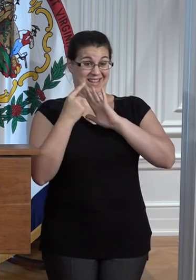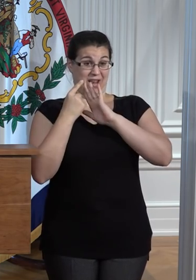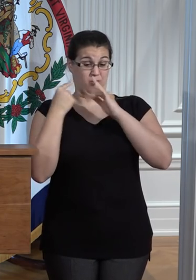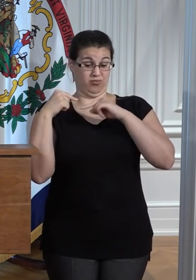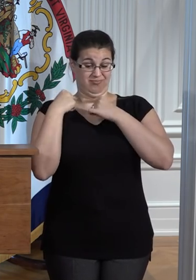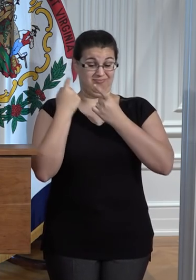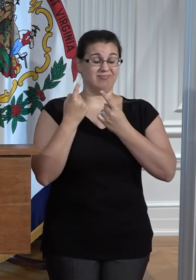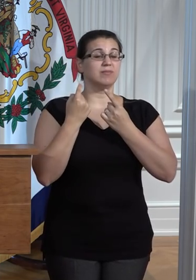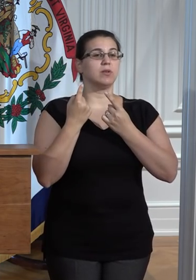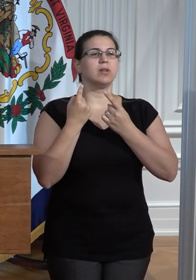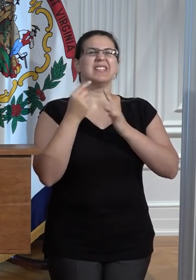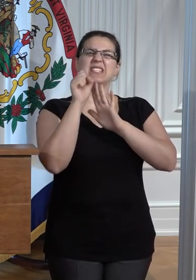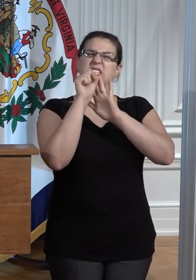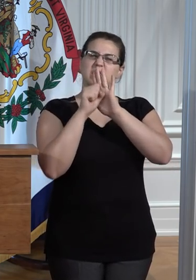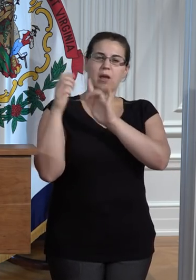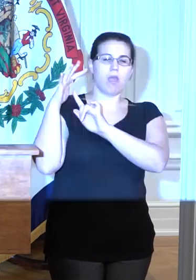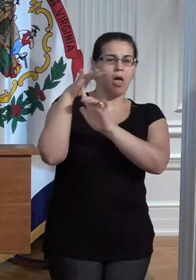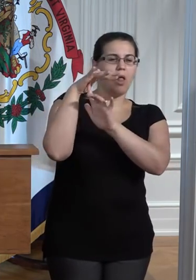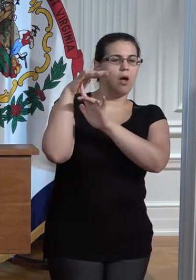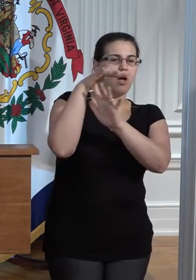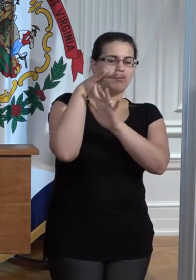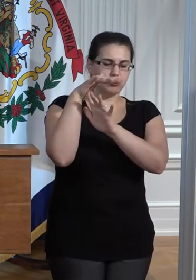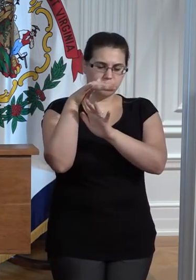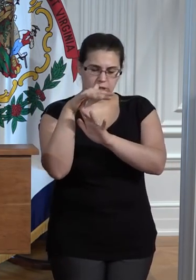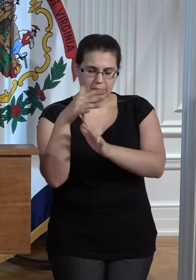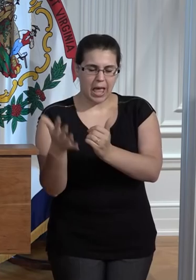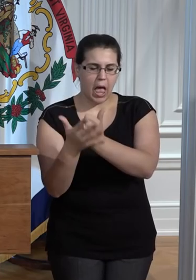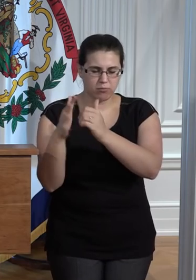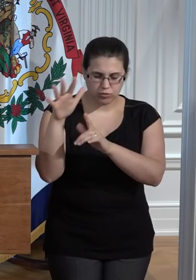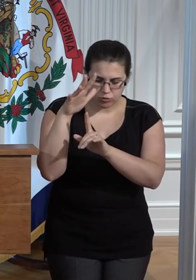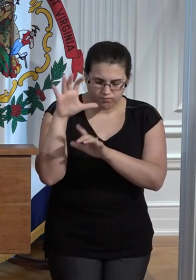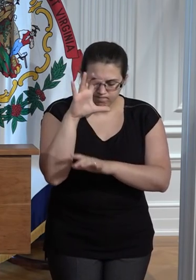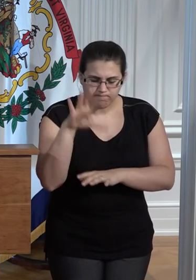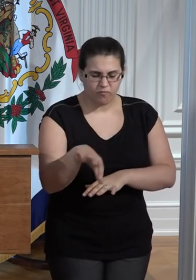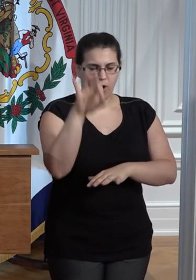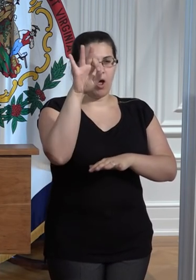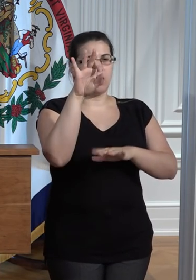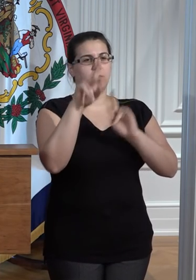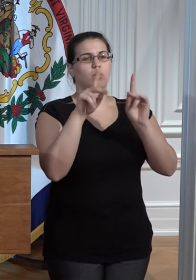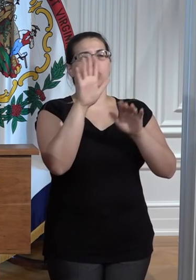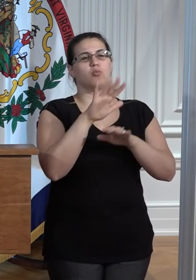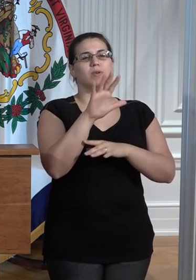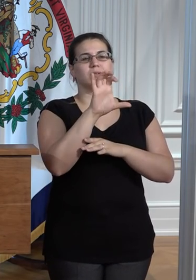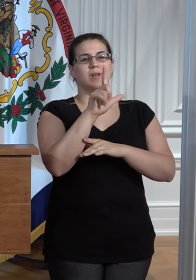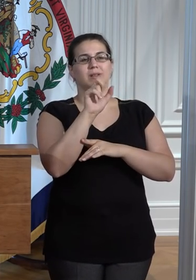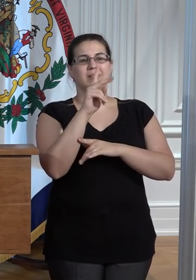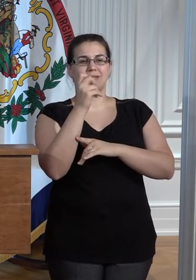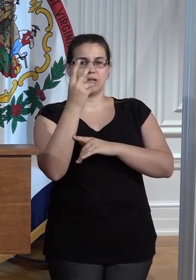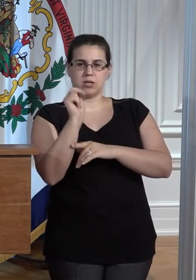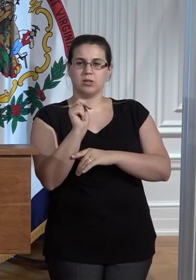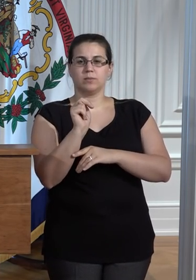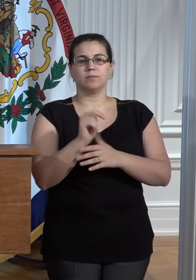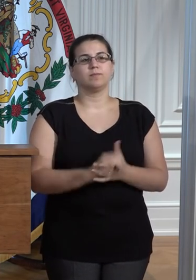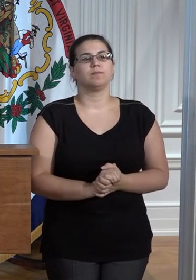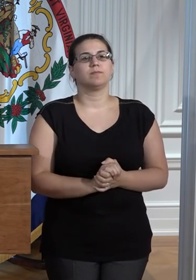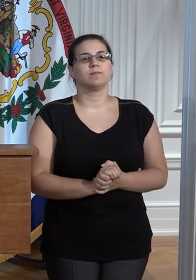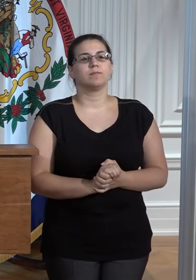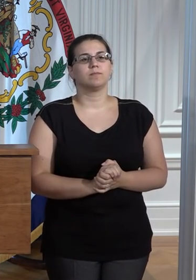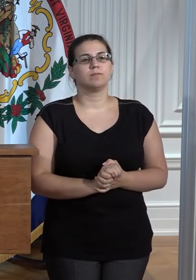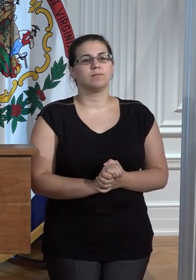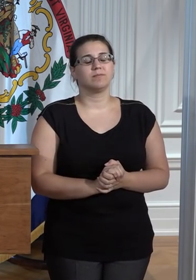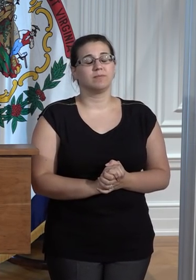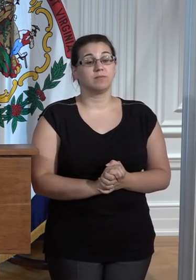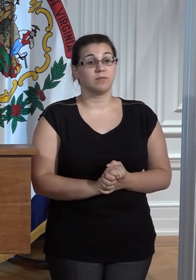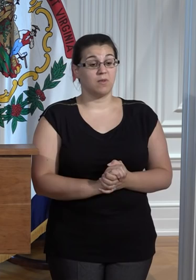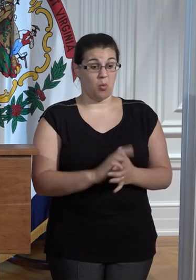state helicopters conducting rescue operations in and around Clendenin, Commissioner Carper. It's good to see you here. Our biggest